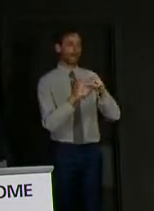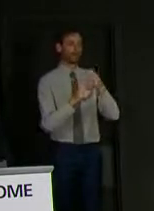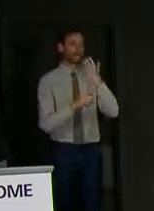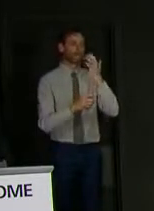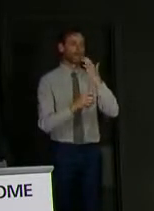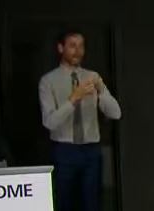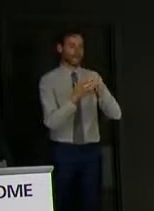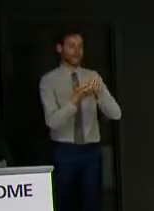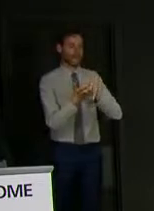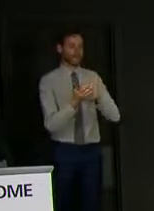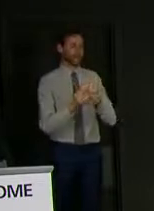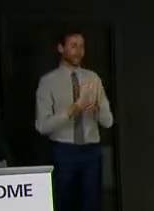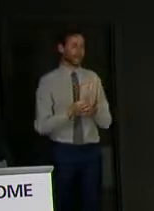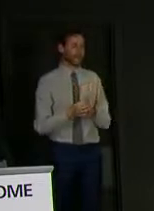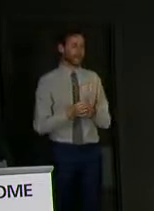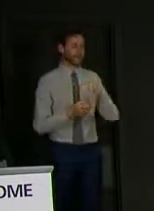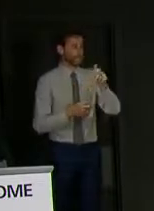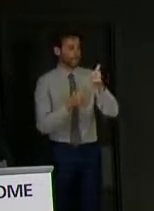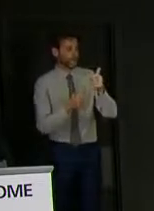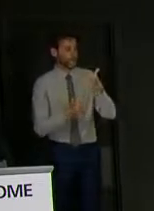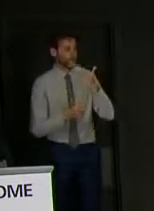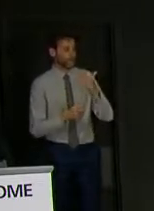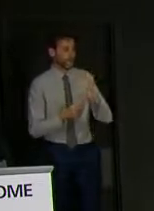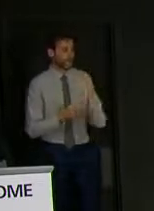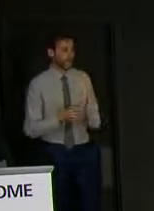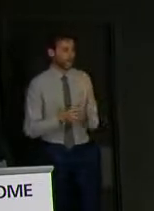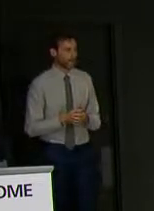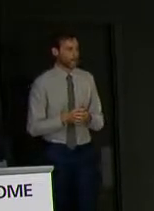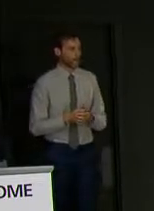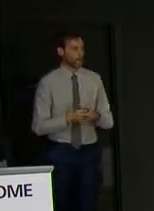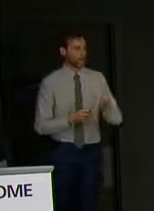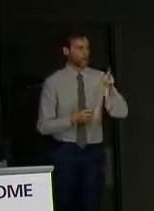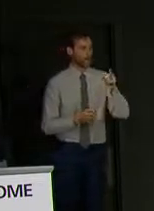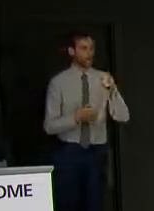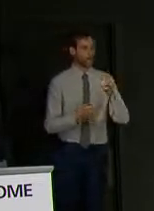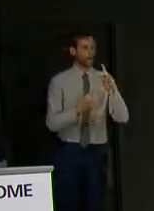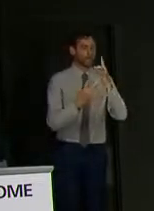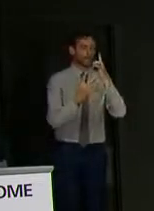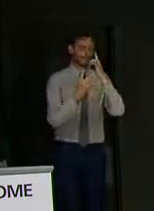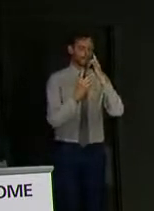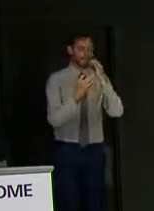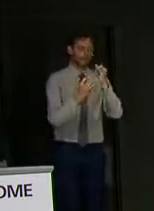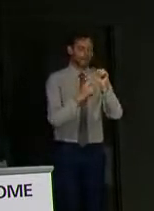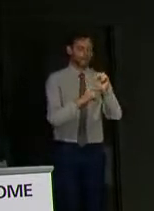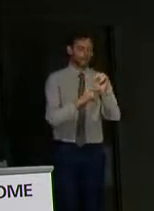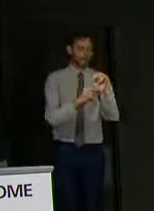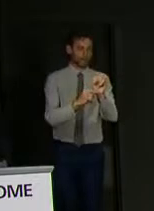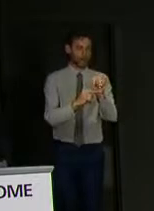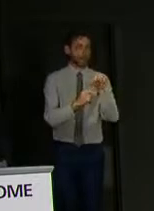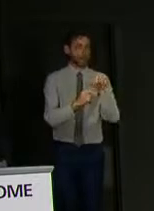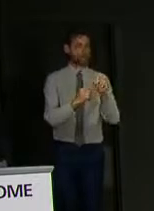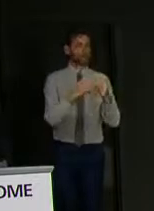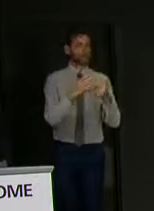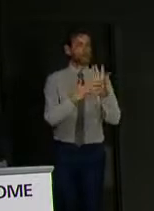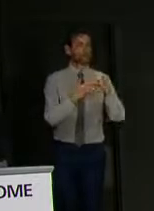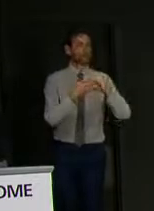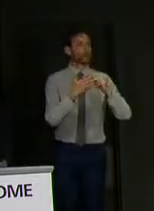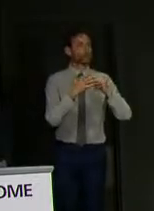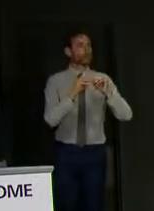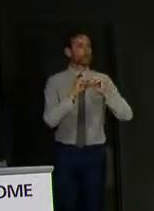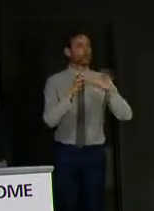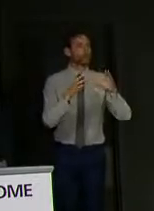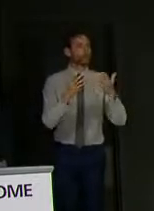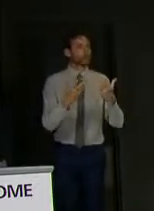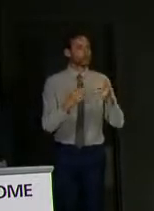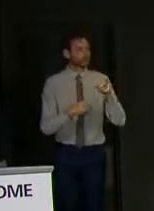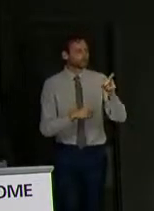Hello, thank you. Can I check just regarding the test and protect scheme being launched today? Have you got any